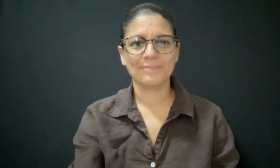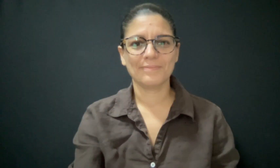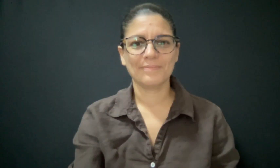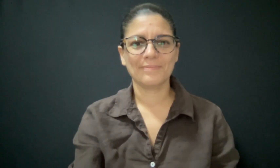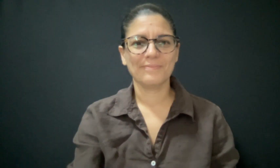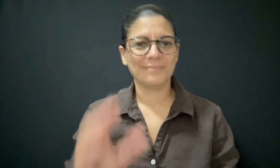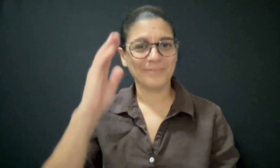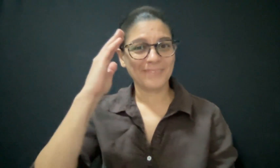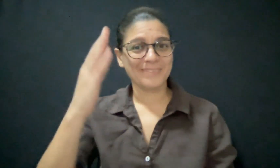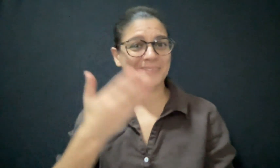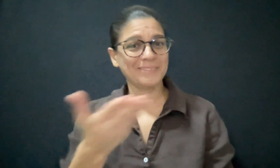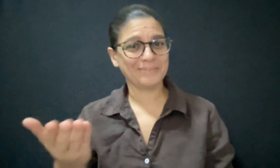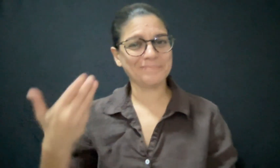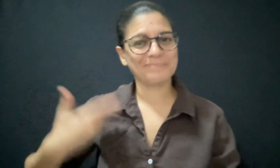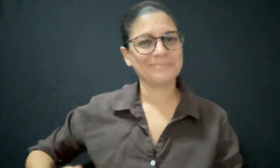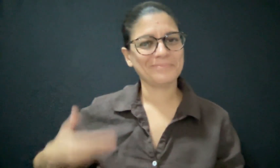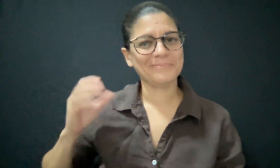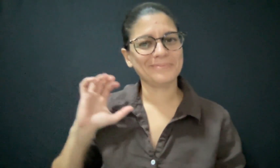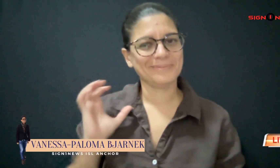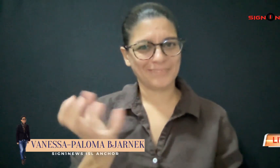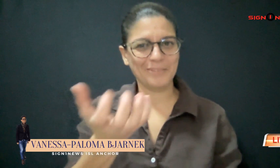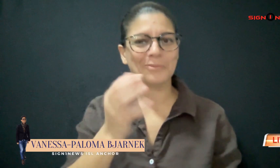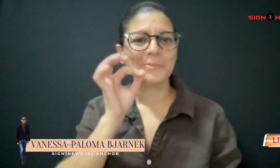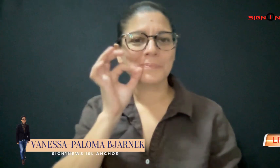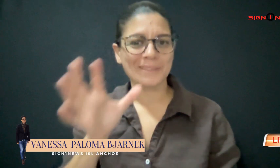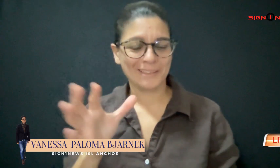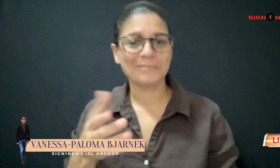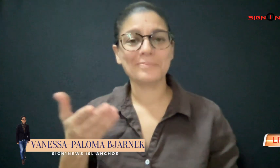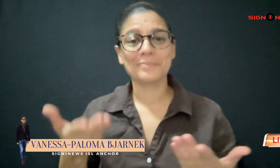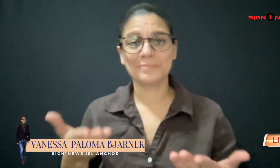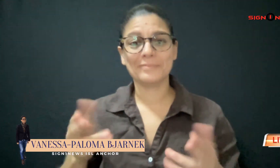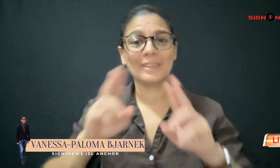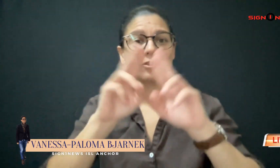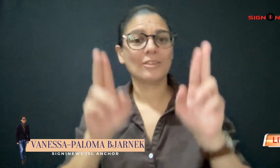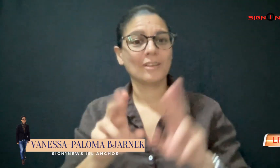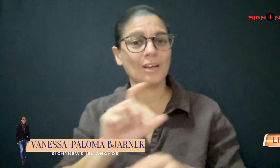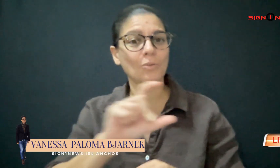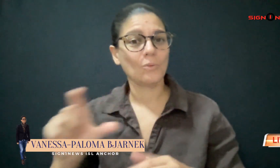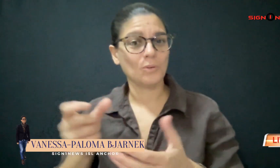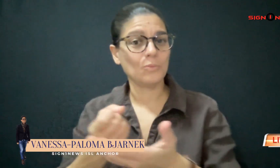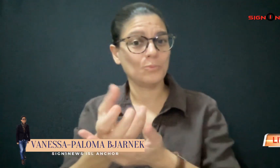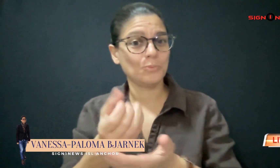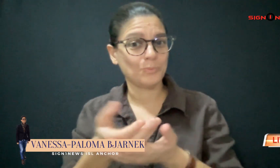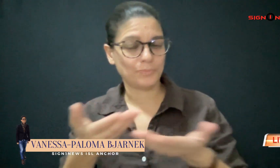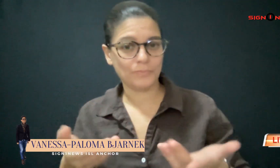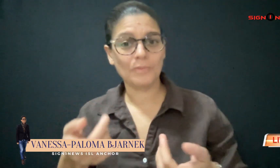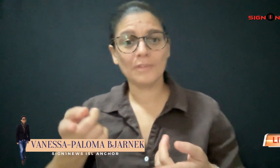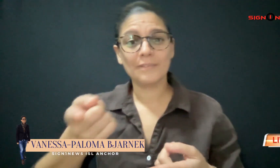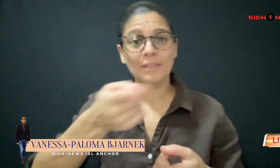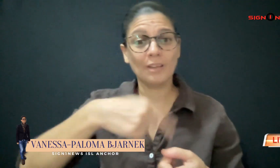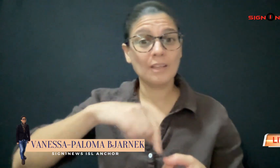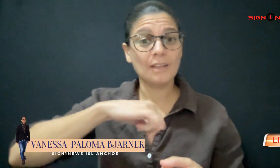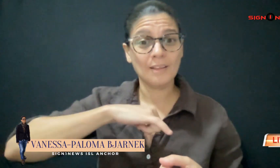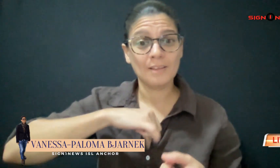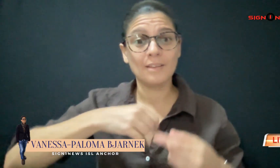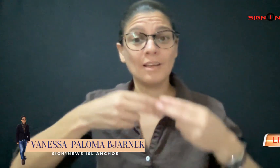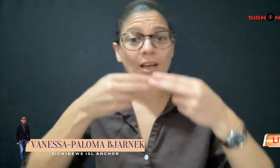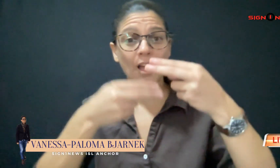Hello everyone, I'm SignOne News anchor Vanessa Paloma-Bajarnik. Here's a quick look at the top trending international news stories making headlines